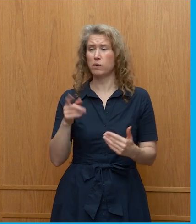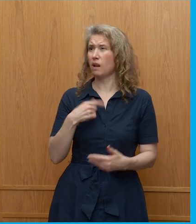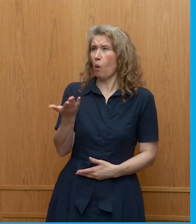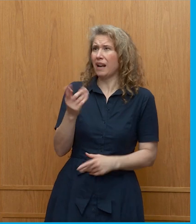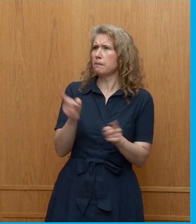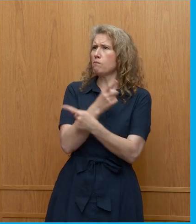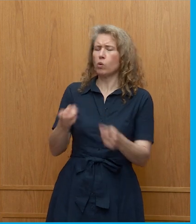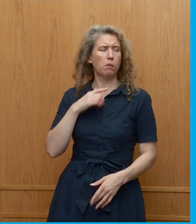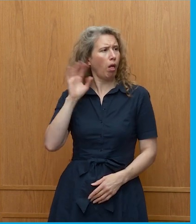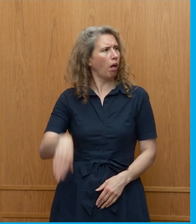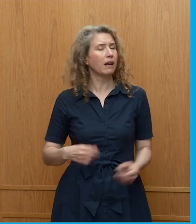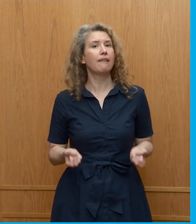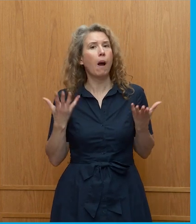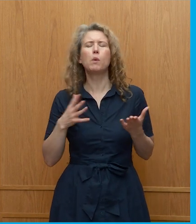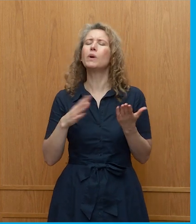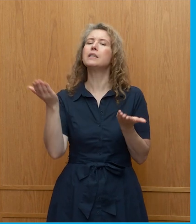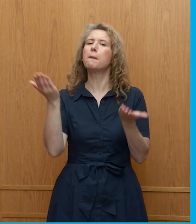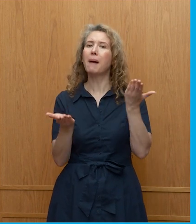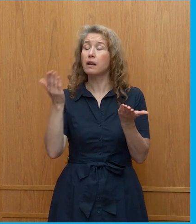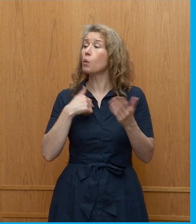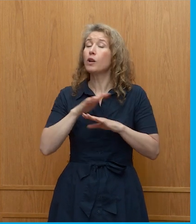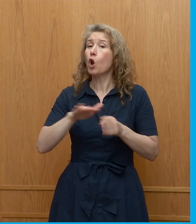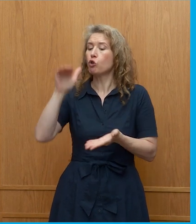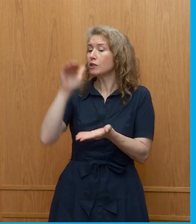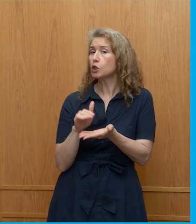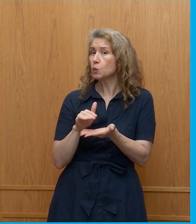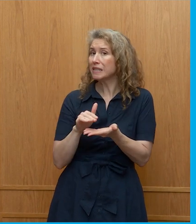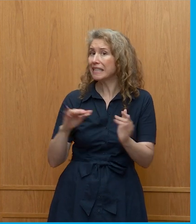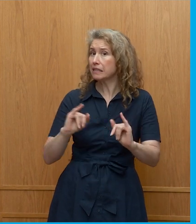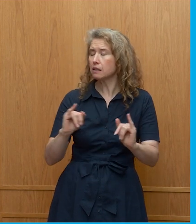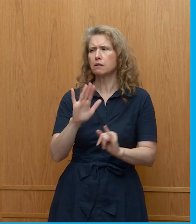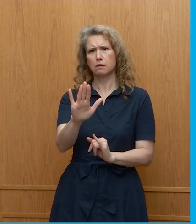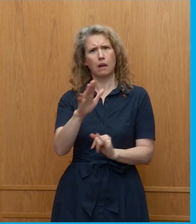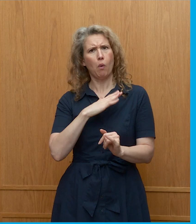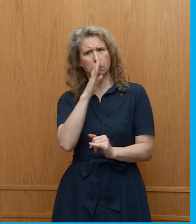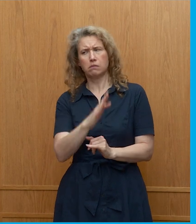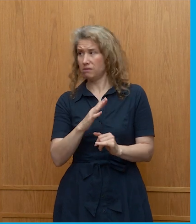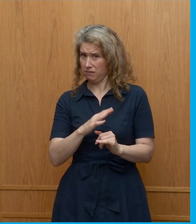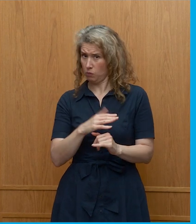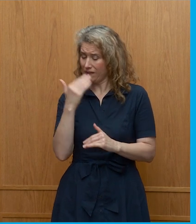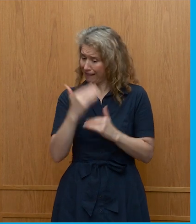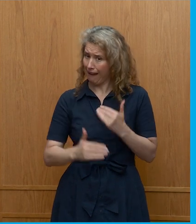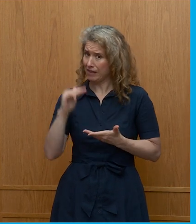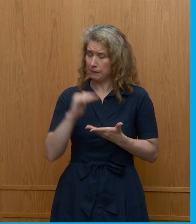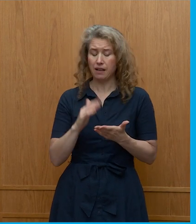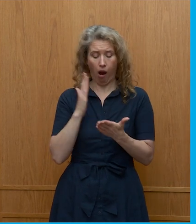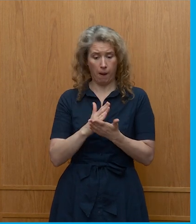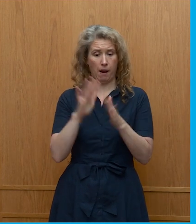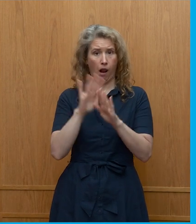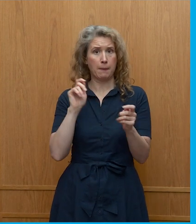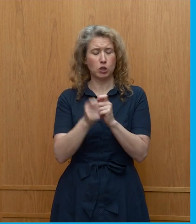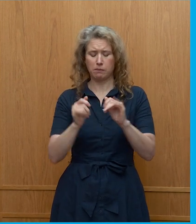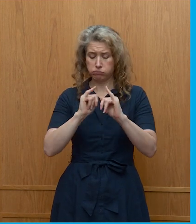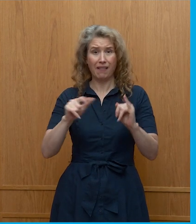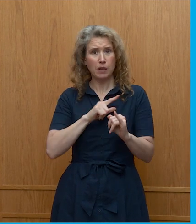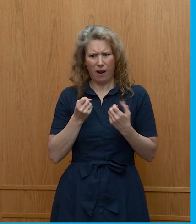balance in this. It's not to diminish it. If anybody thinks that we've done that, I would like to say I have never diminished this issue. That's why I've committed the last